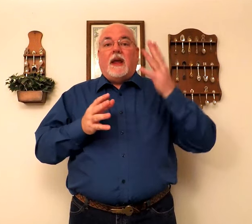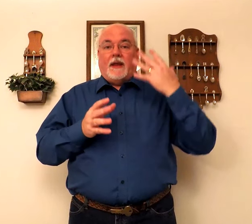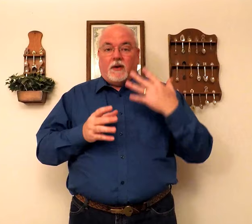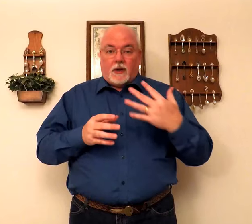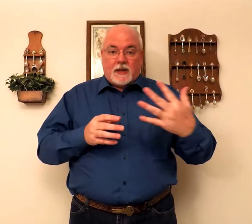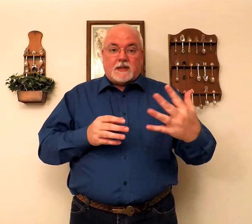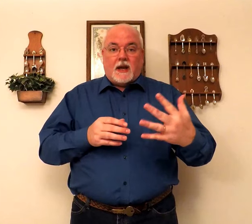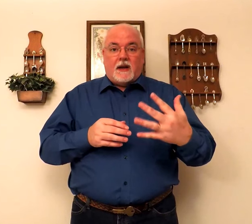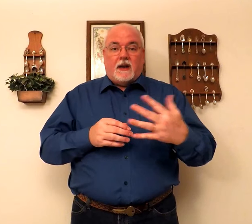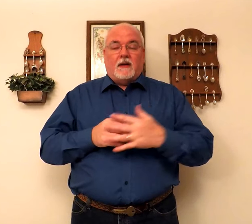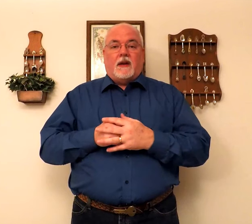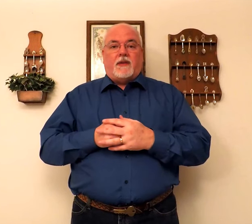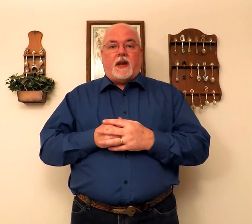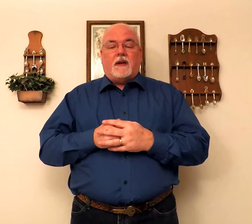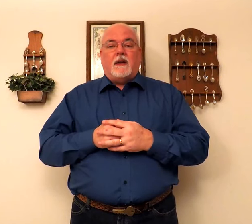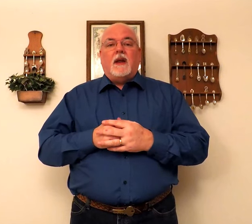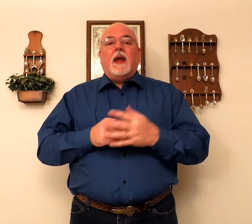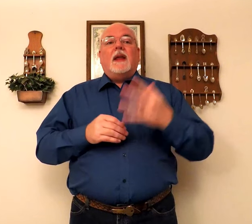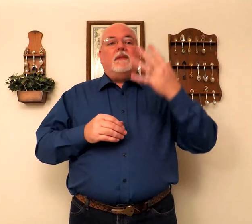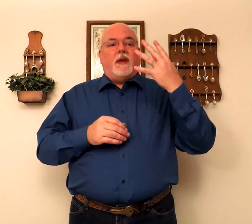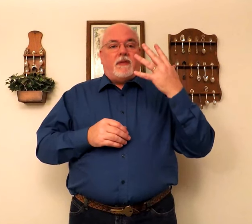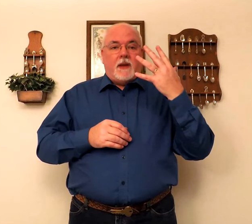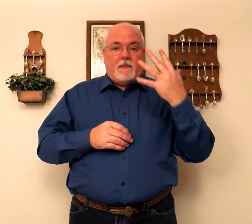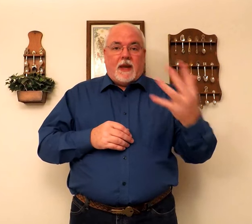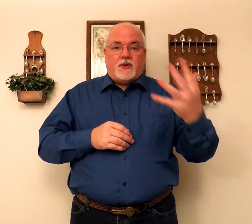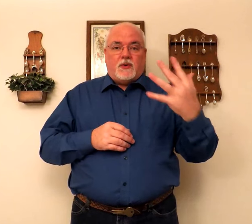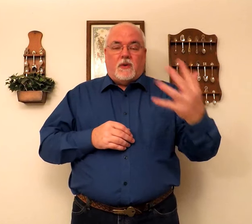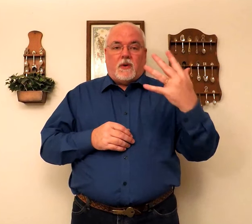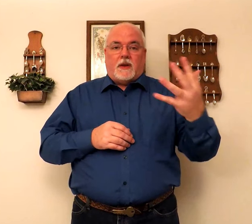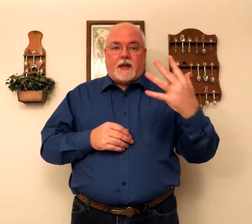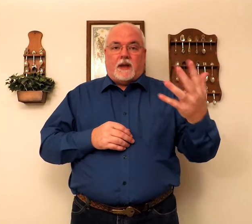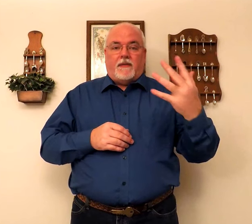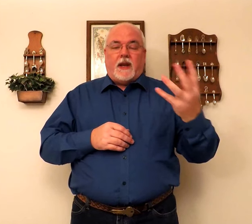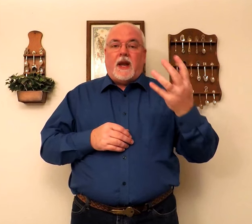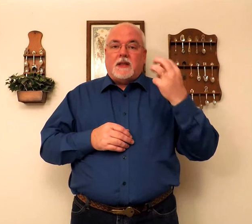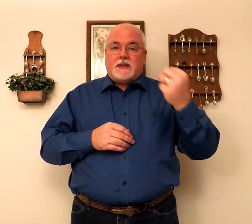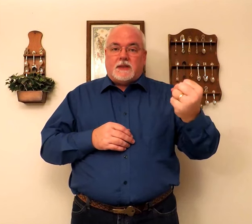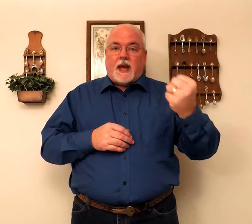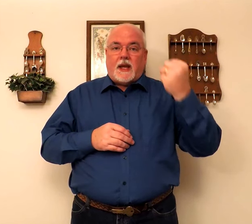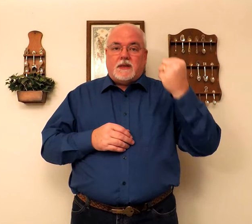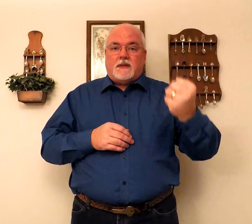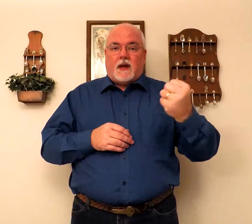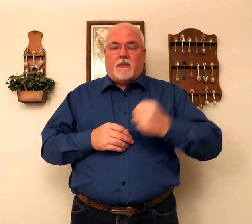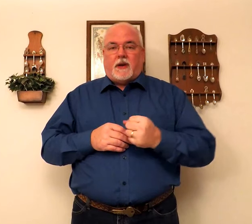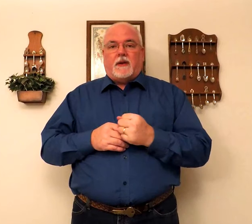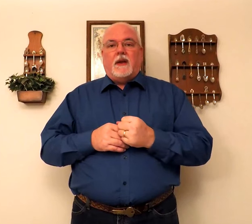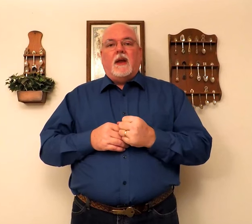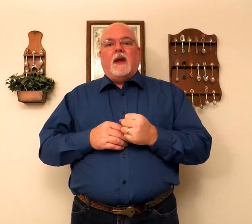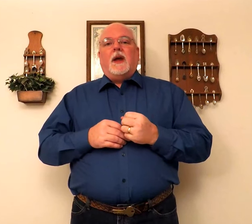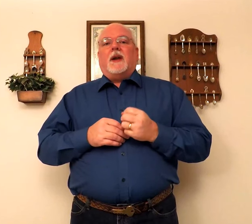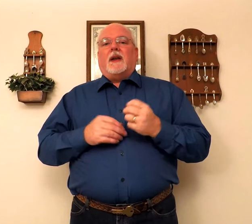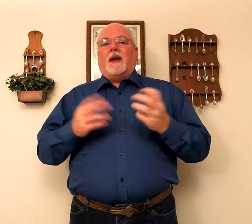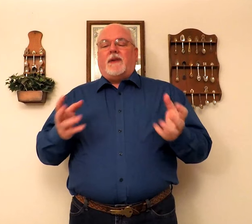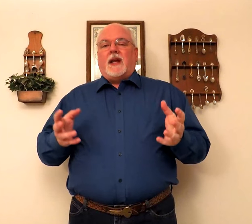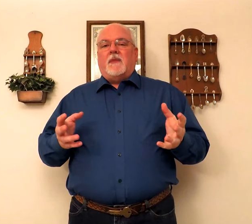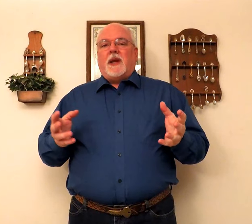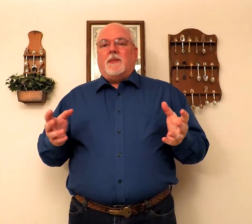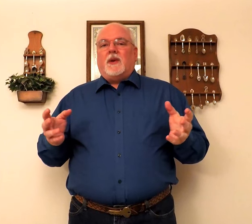and they're going to be signing left-handed, that they make sure that that left hand stays dominant. Left-handed people